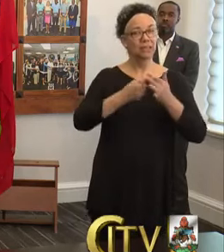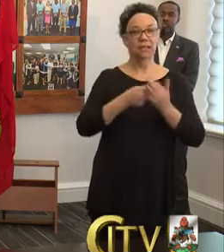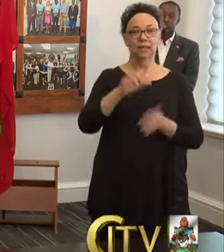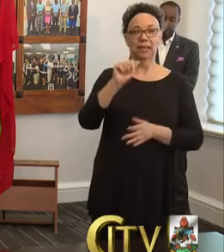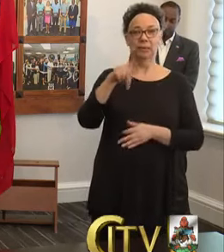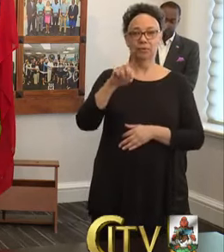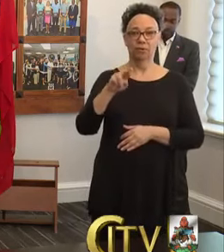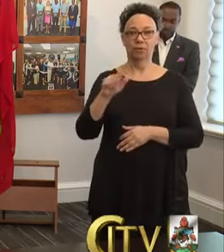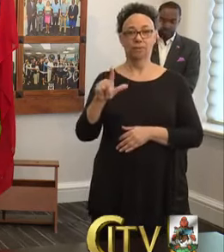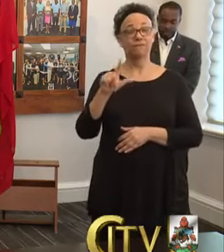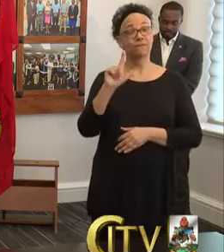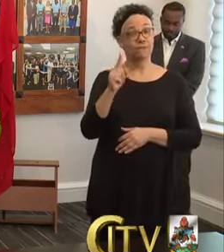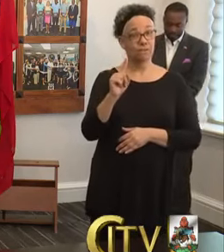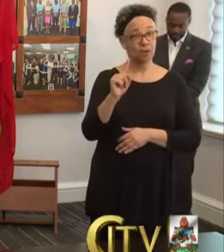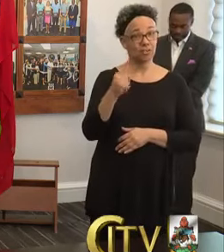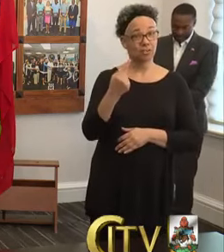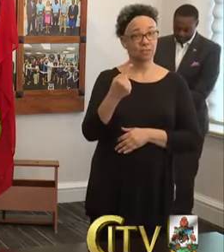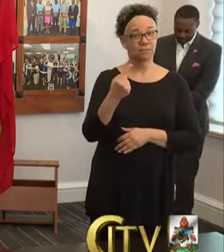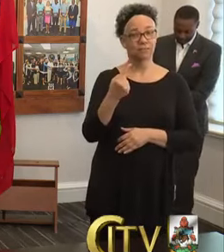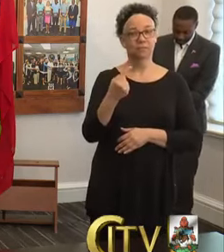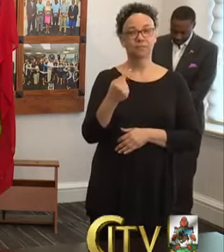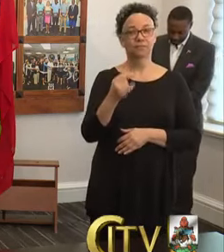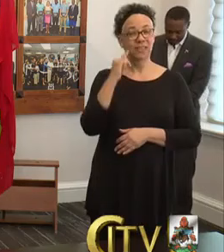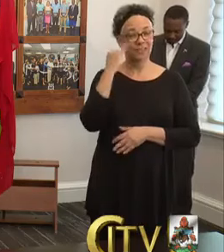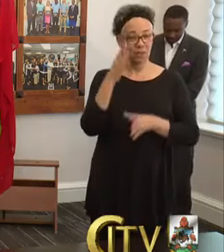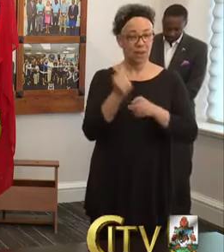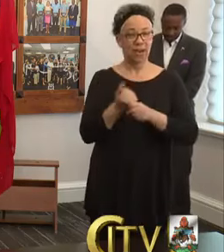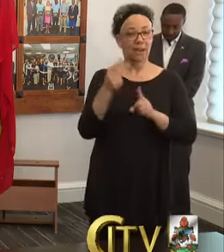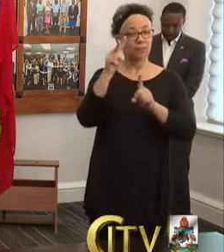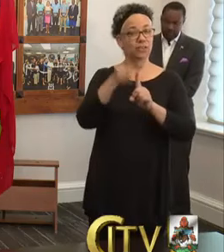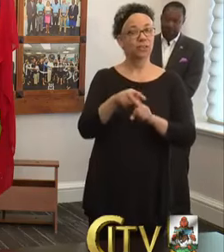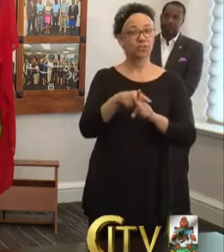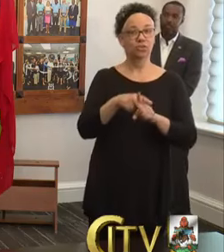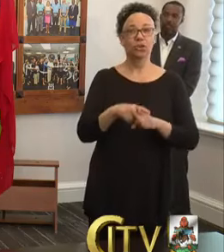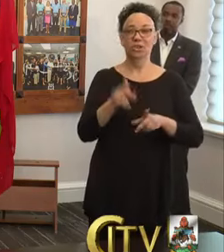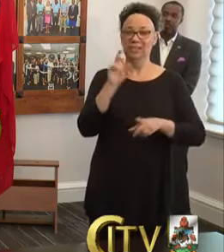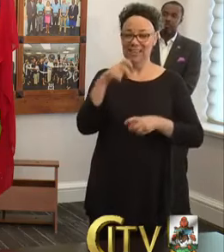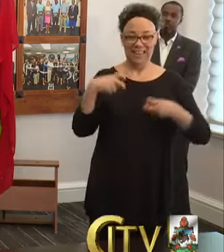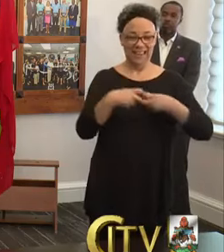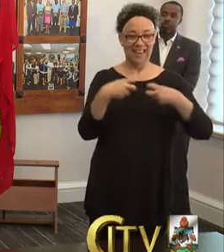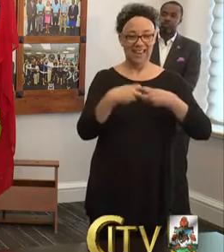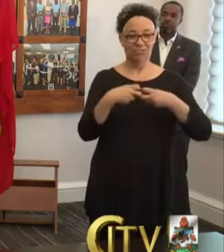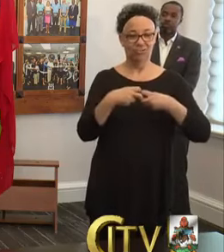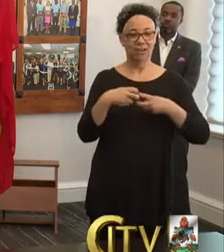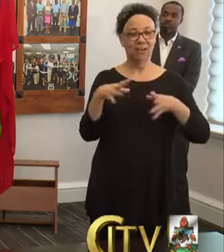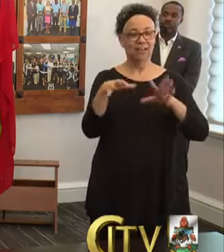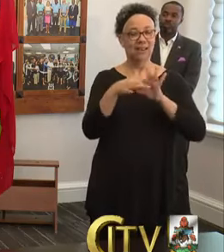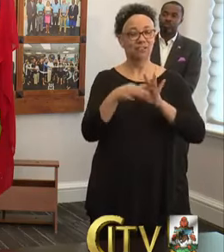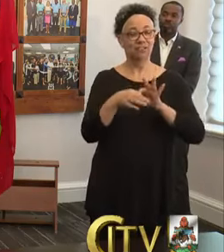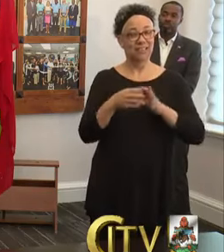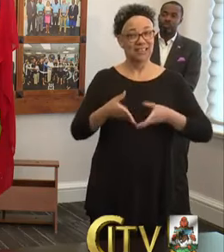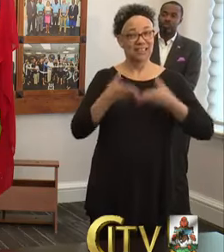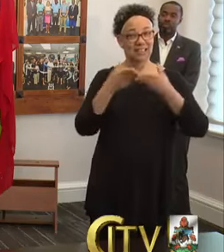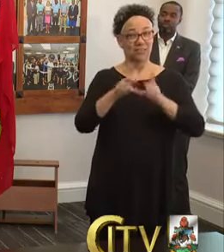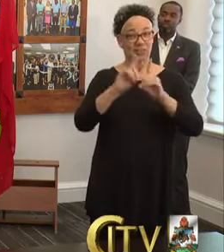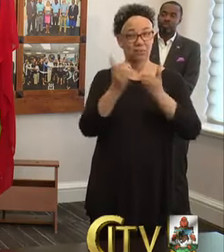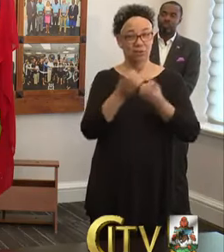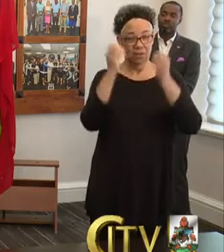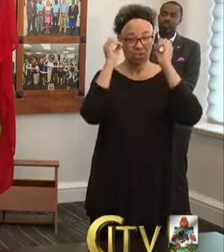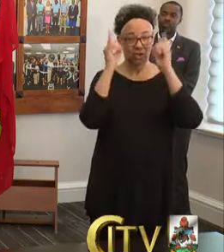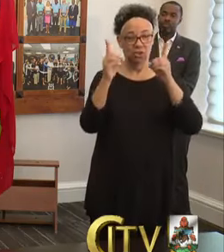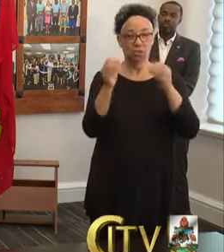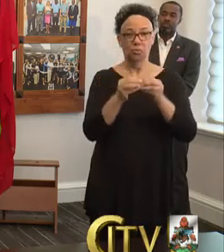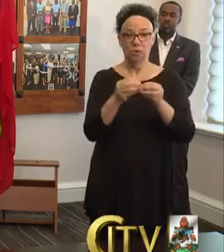Parents who submitted applications should have received an electronic link to provide the Department of Education with more detailed information such as the name of person to